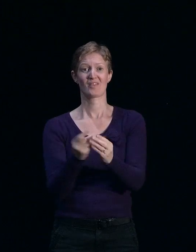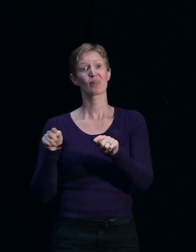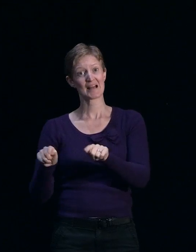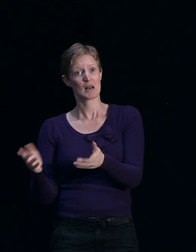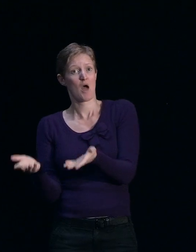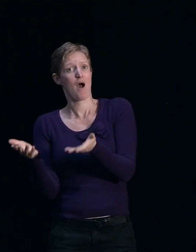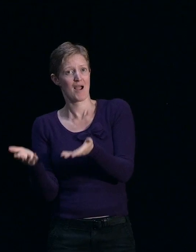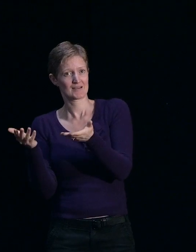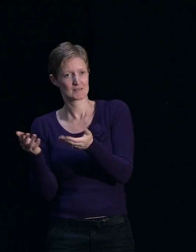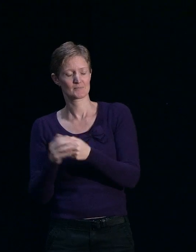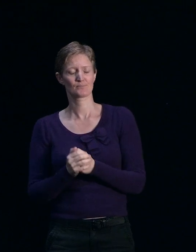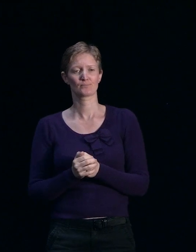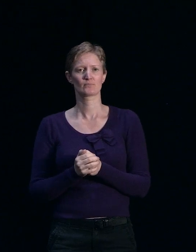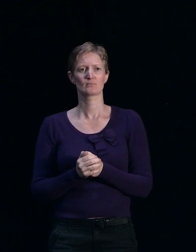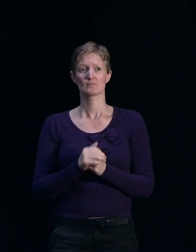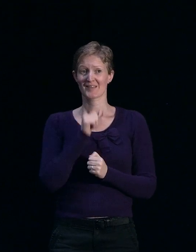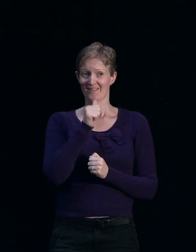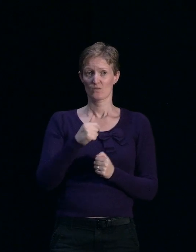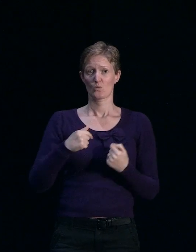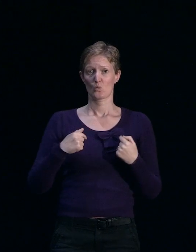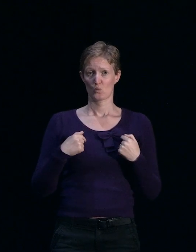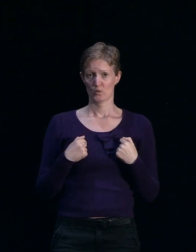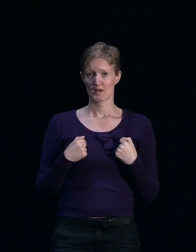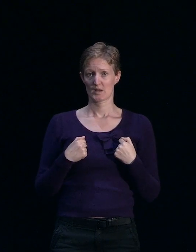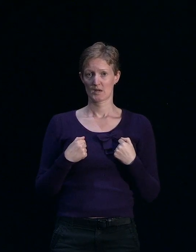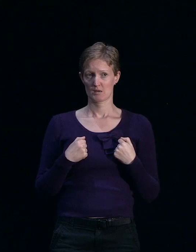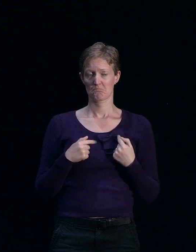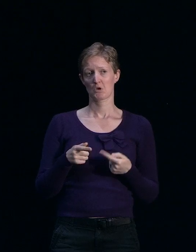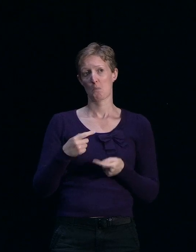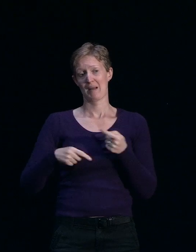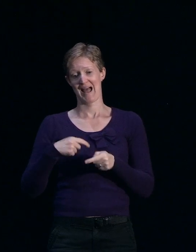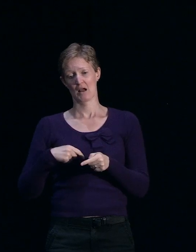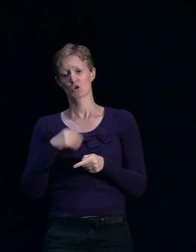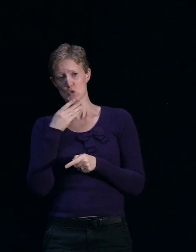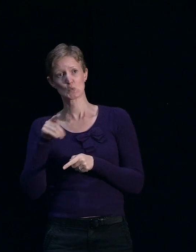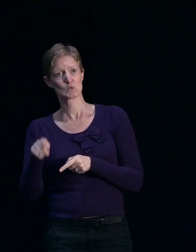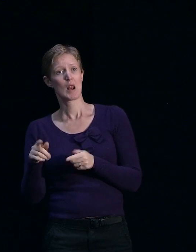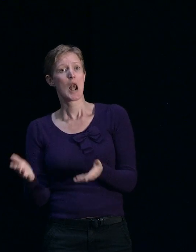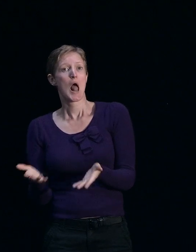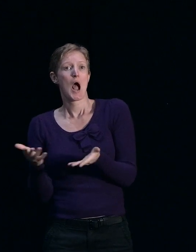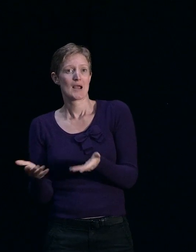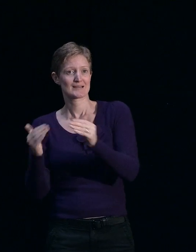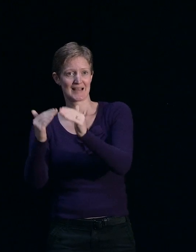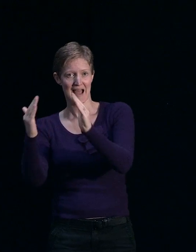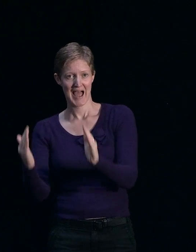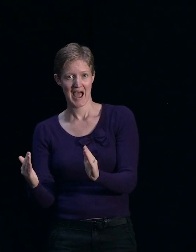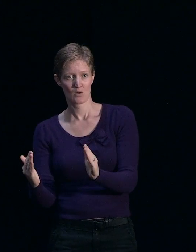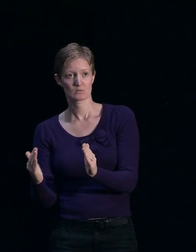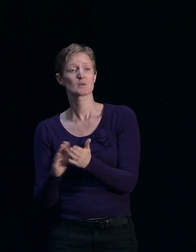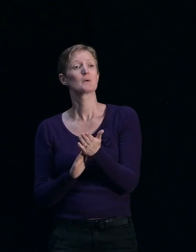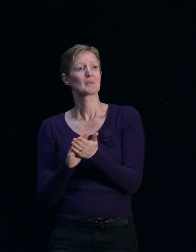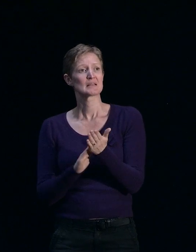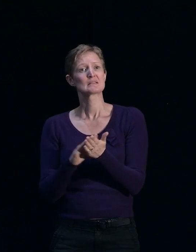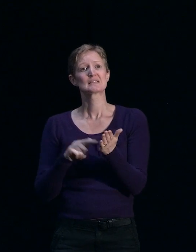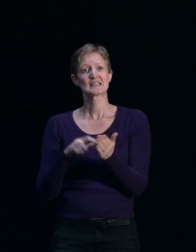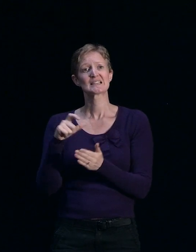if we continue with, or go back to sort of the more lighter weight constructions, it's most of that TC3 land